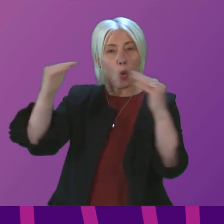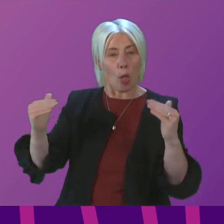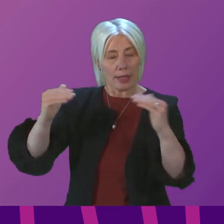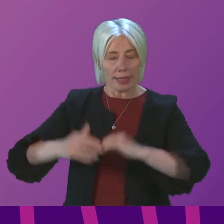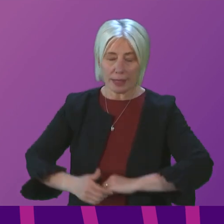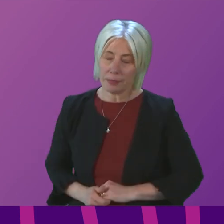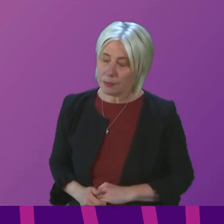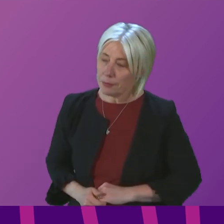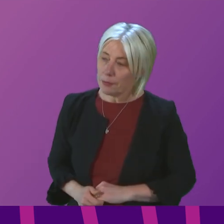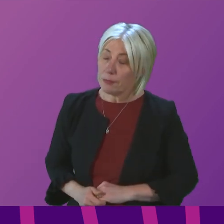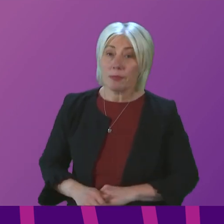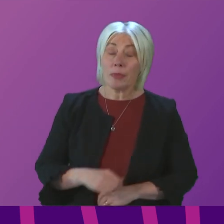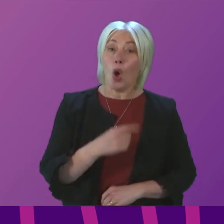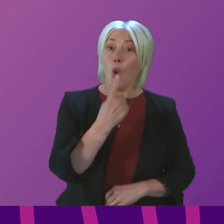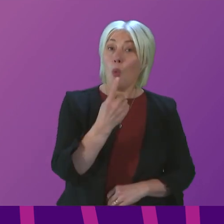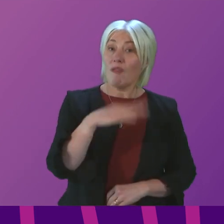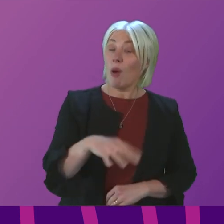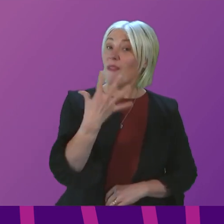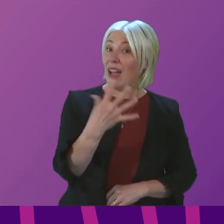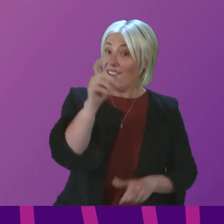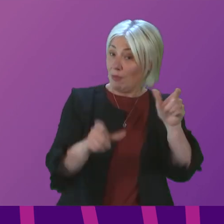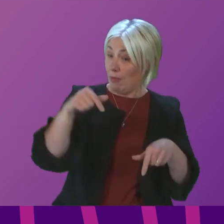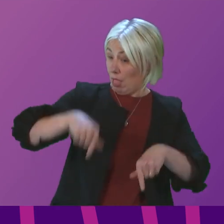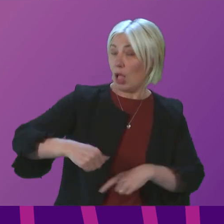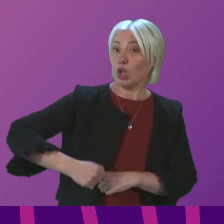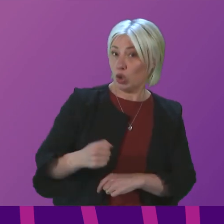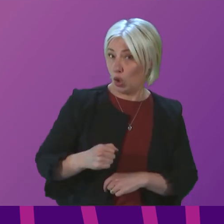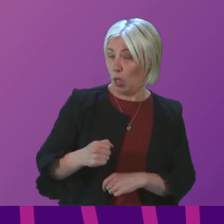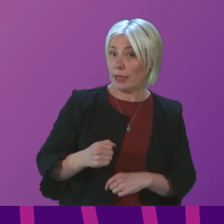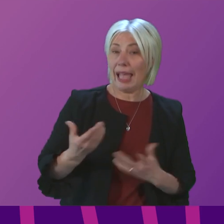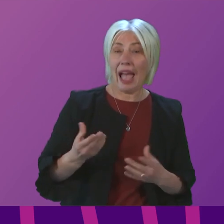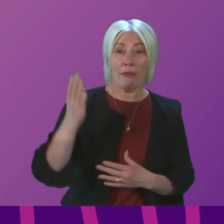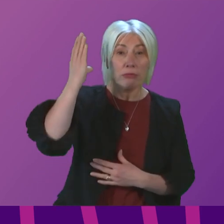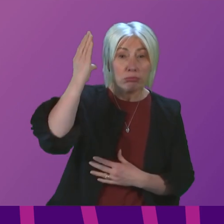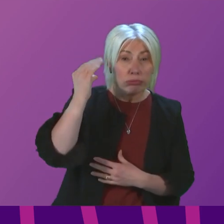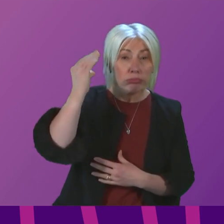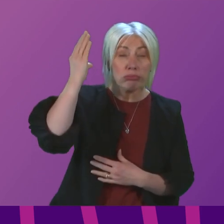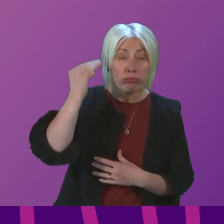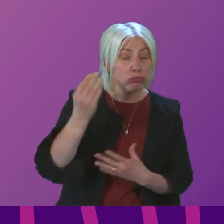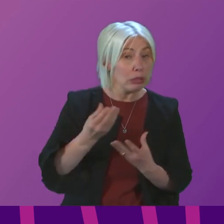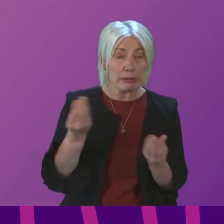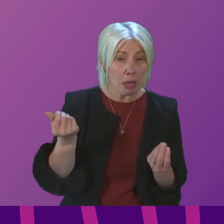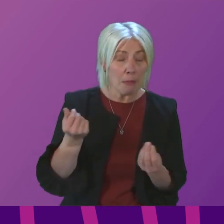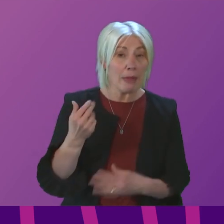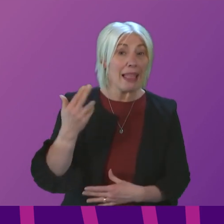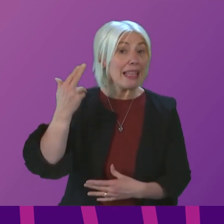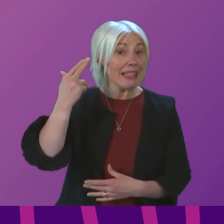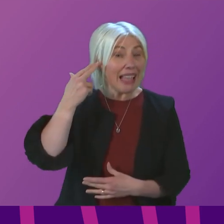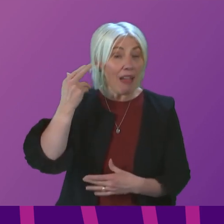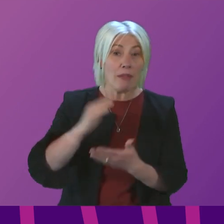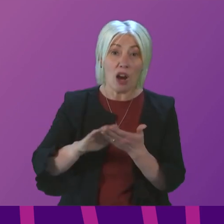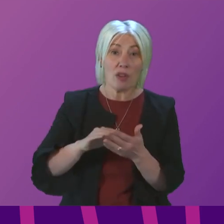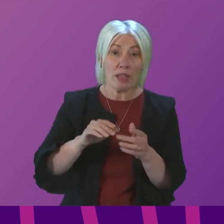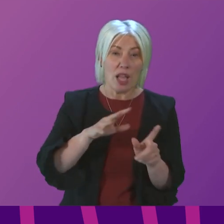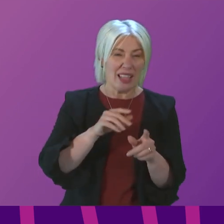It is estimated that one in five of the population in Scotland are living with some form of hearing loss. Deafness does not discriminate